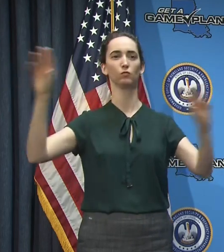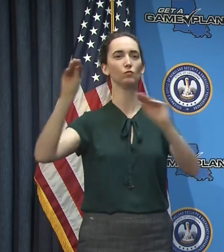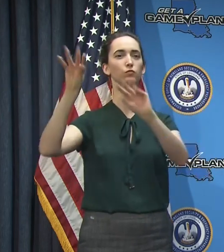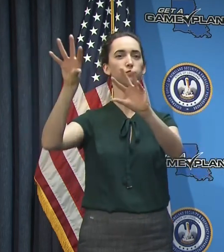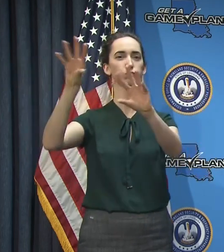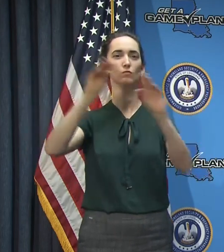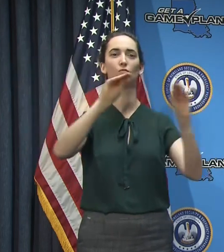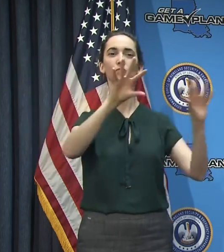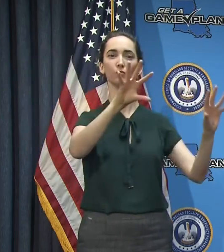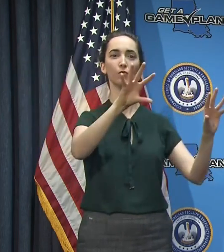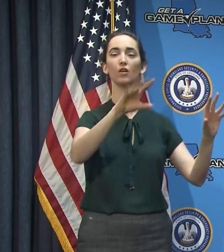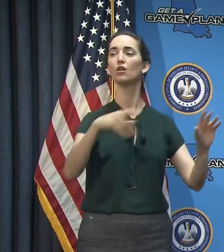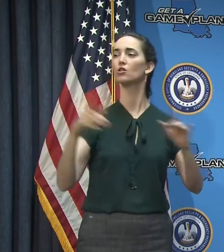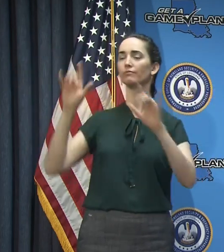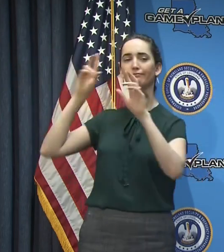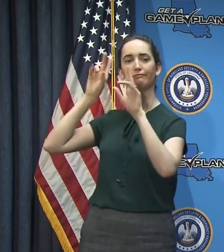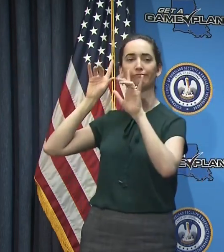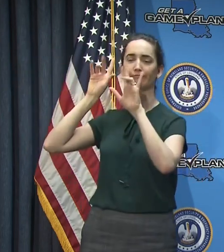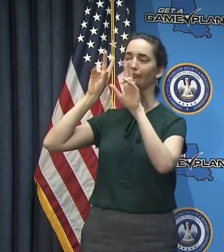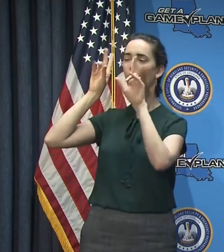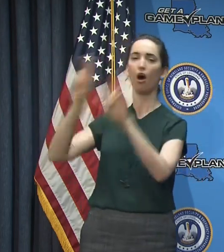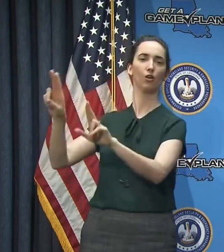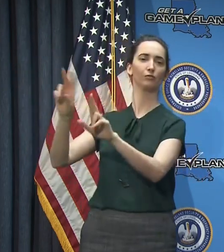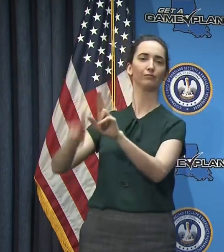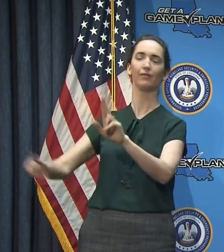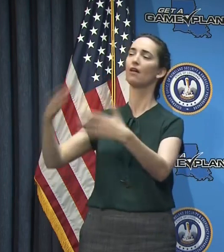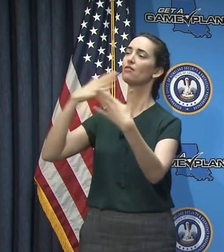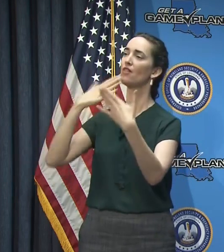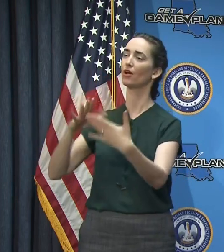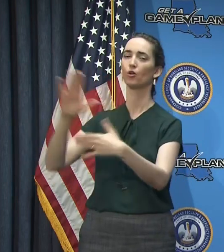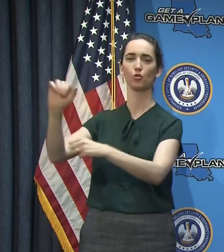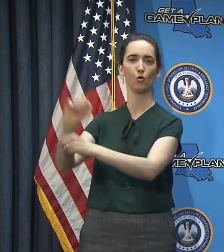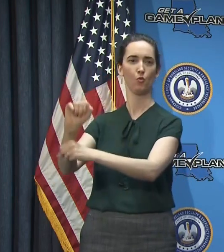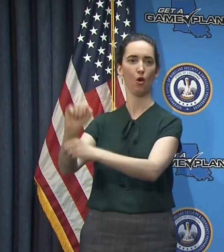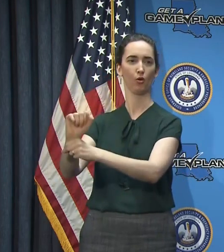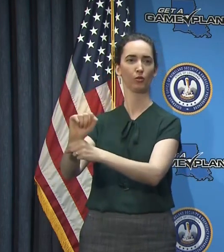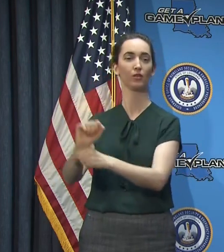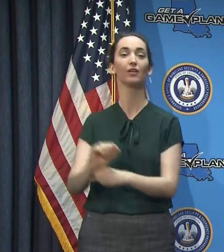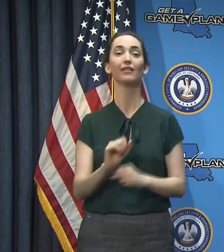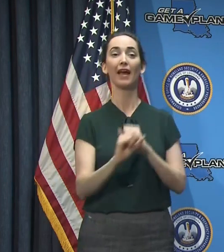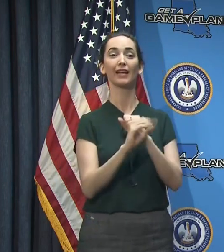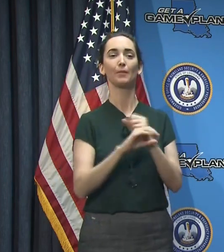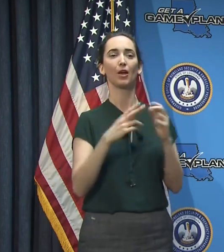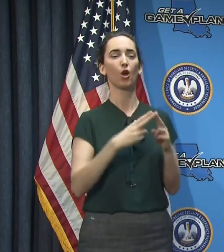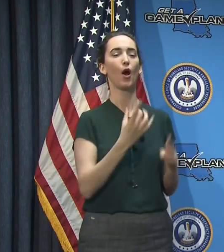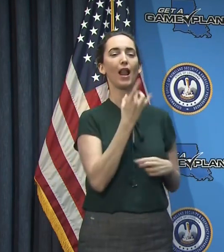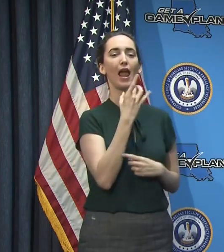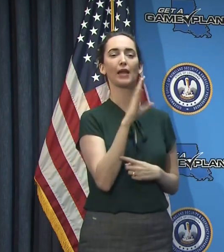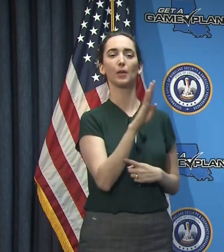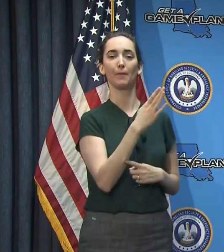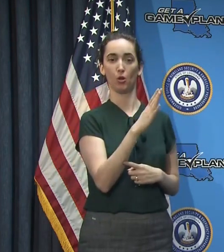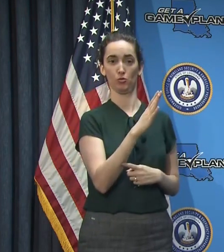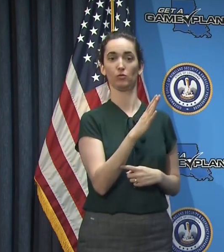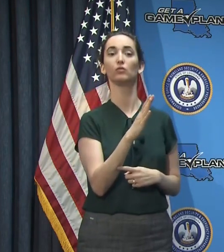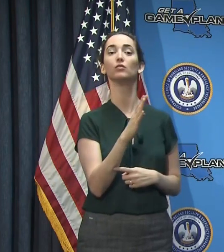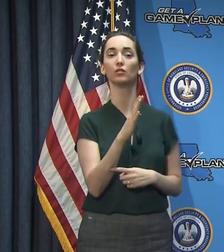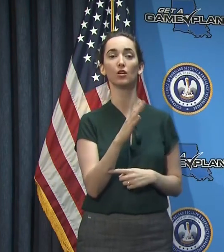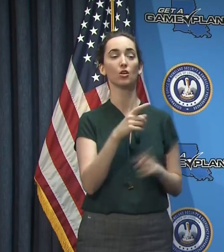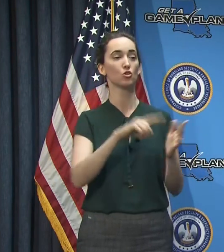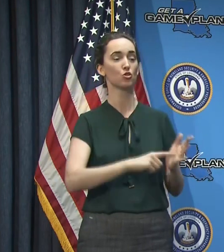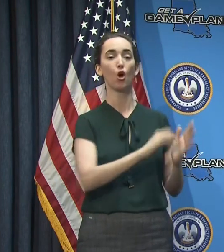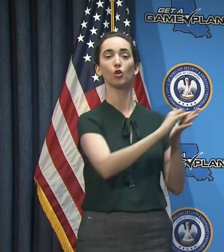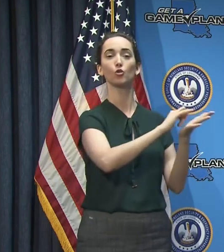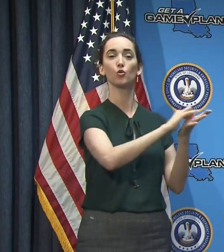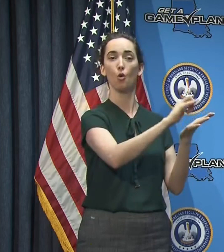all that these individuals are doing. And so this is part of the Light at Blue campaign that extends from One World Trade